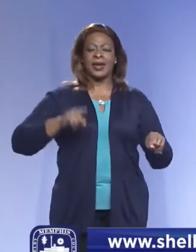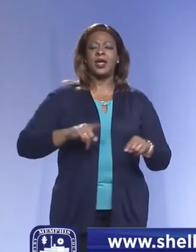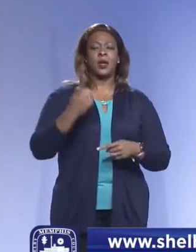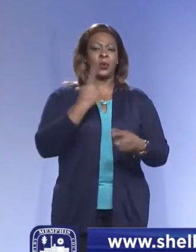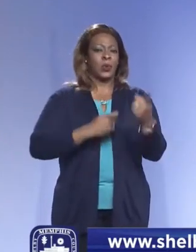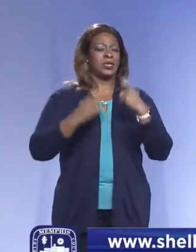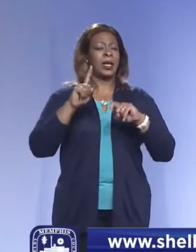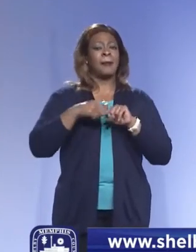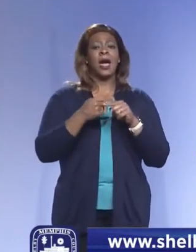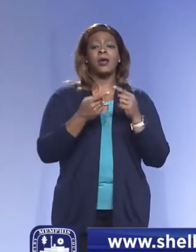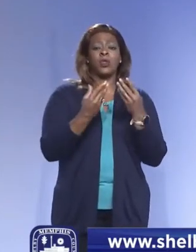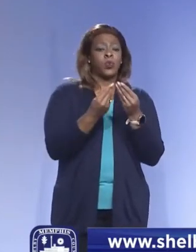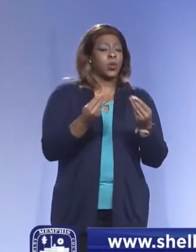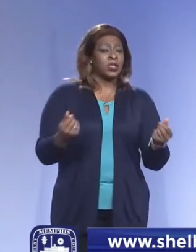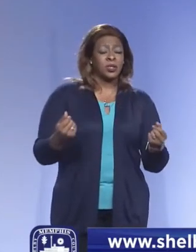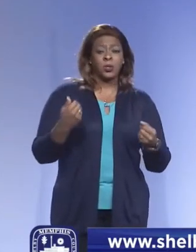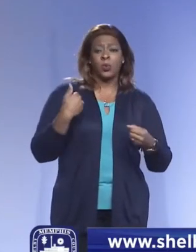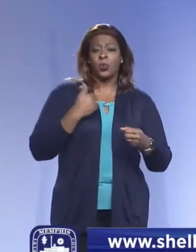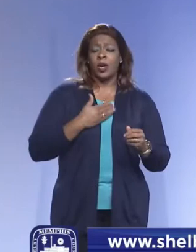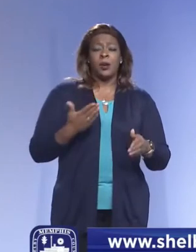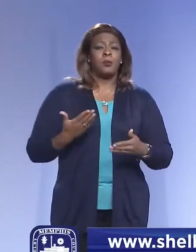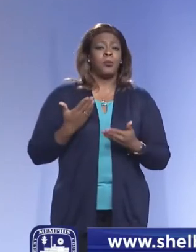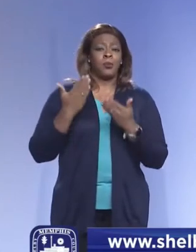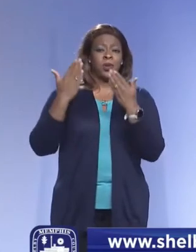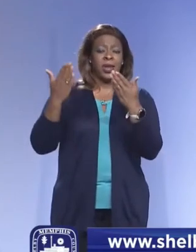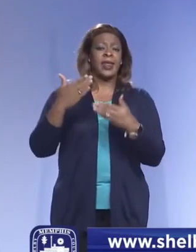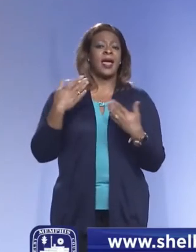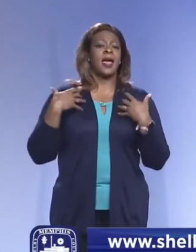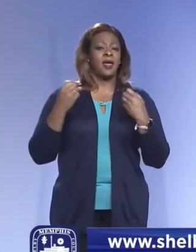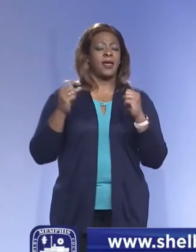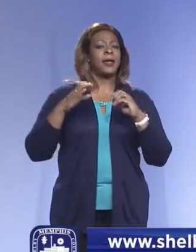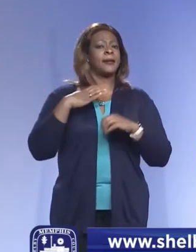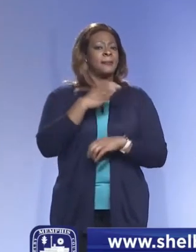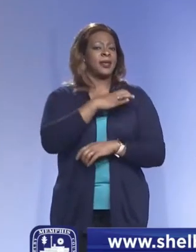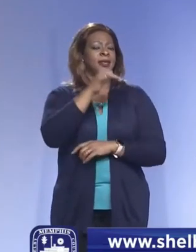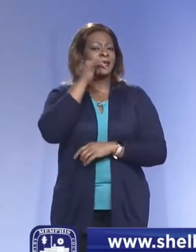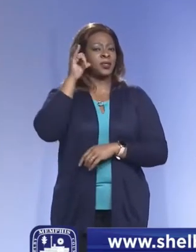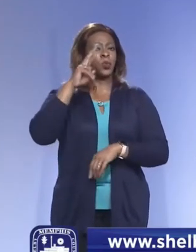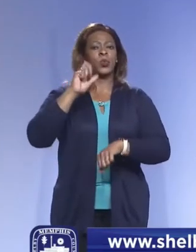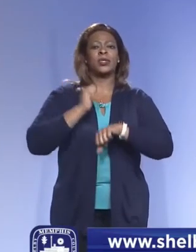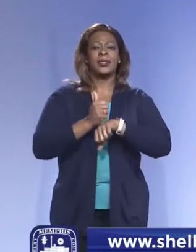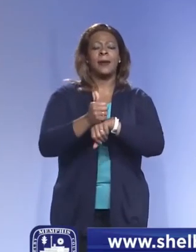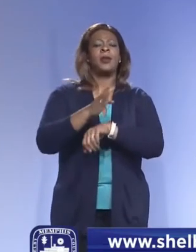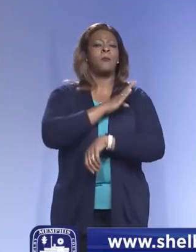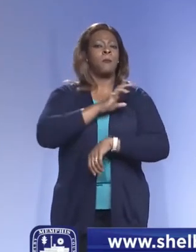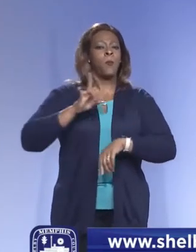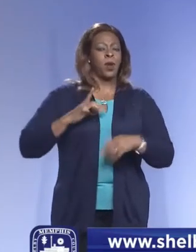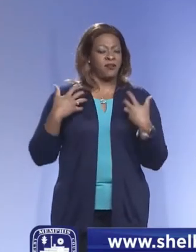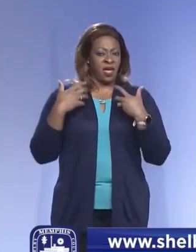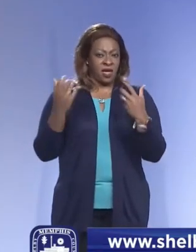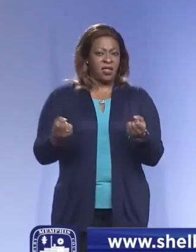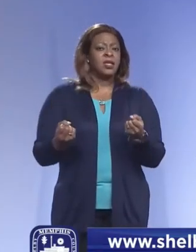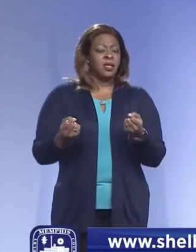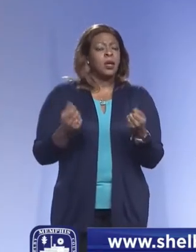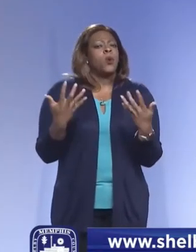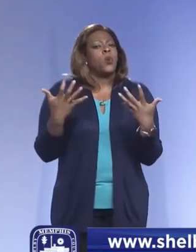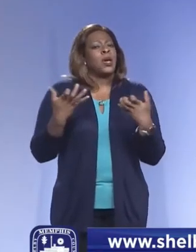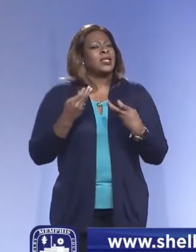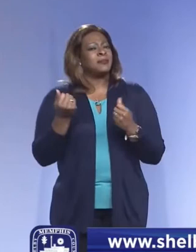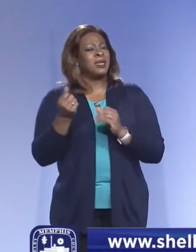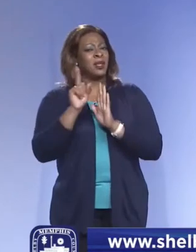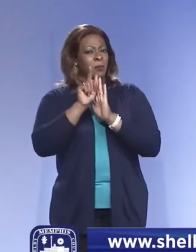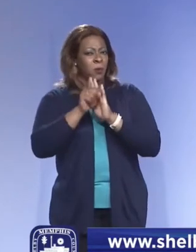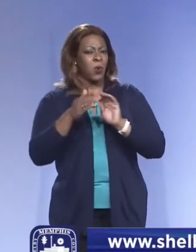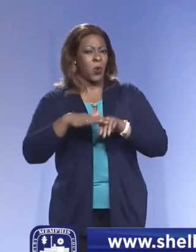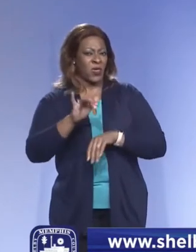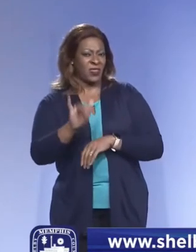resolution that we brought in front of the Health Committee yesterday, reestablishing a Board of Health. So we just wanna spend a few minutes